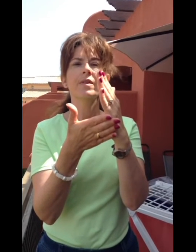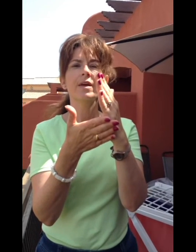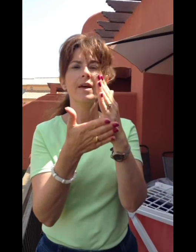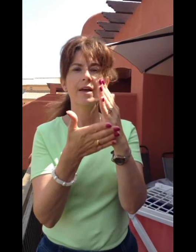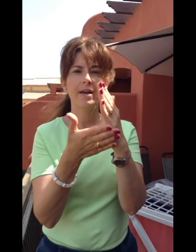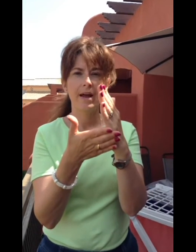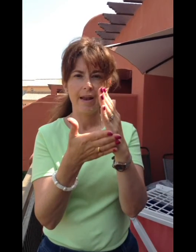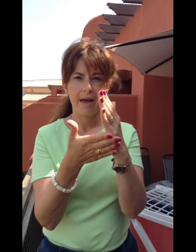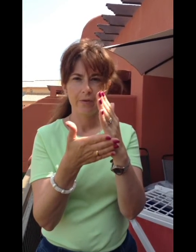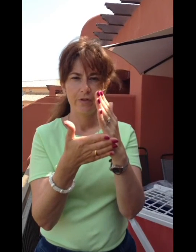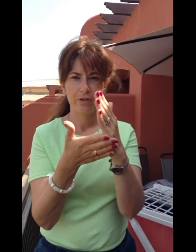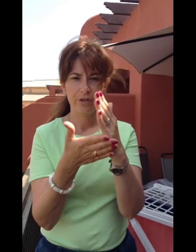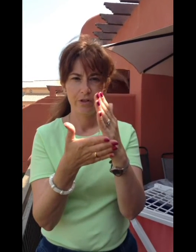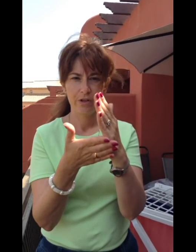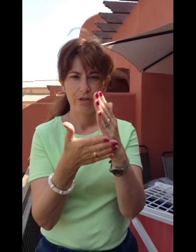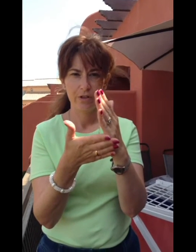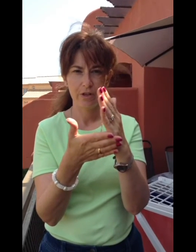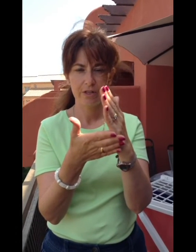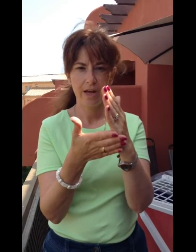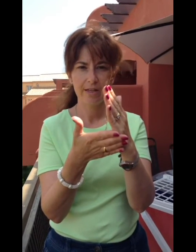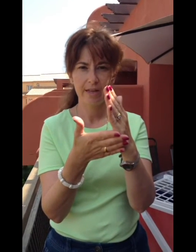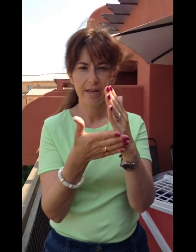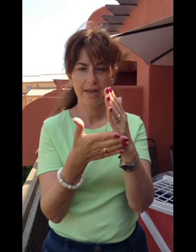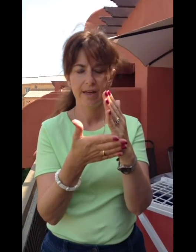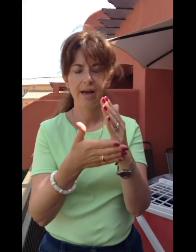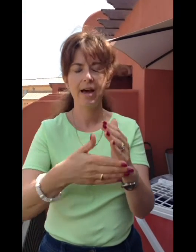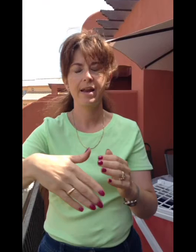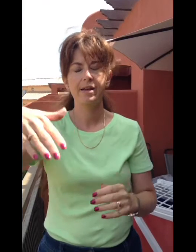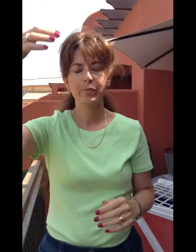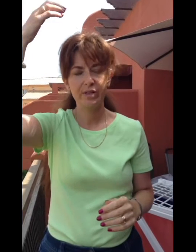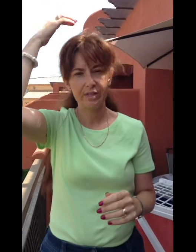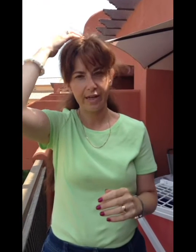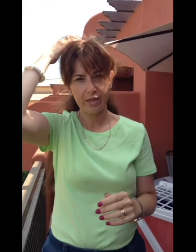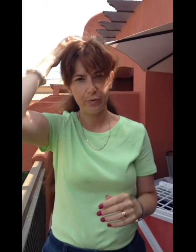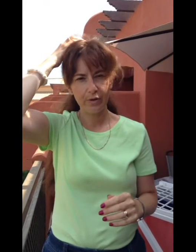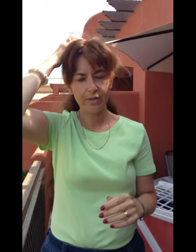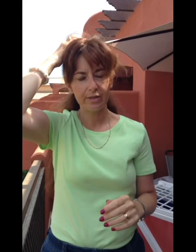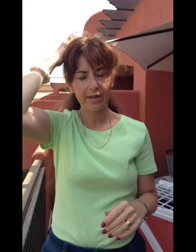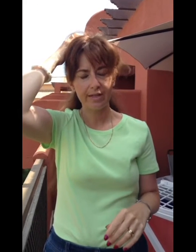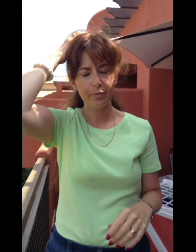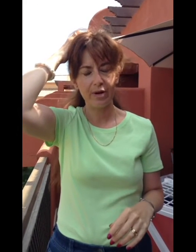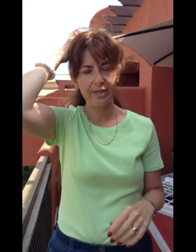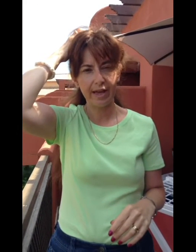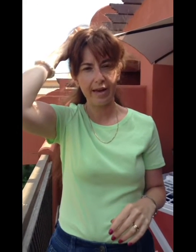In and out. Just nicely. And then press the next point. Take a deep breath again.